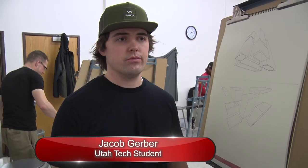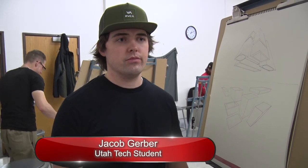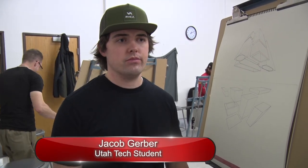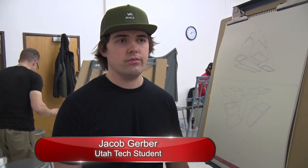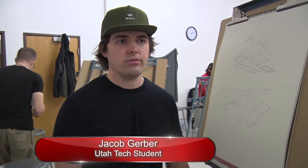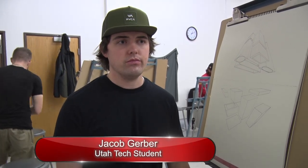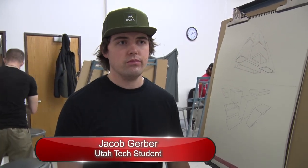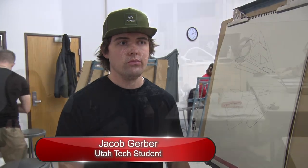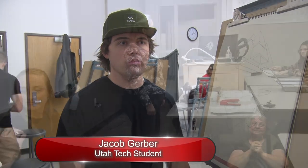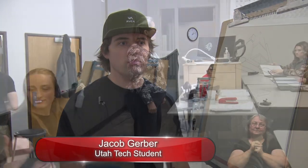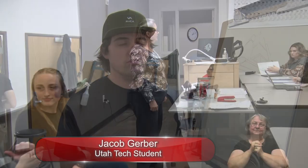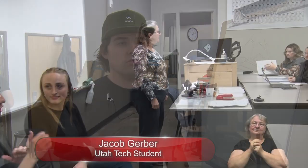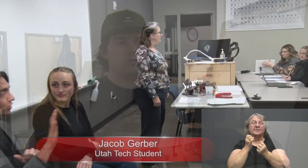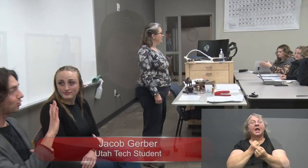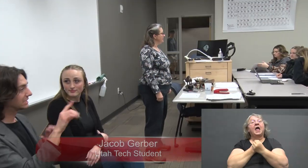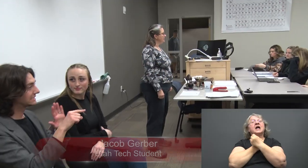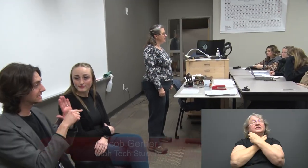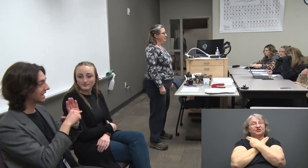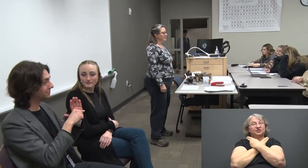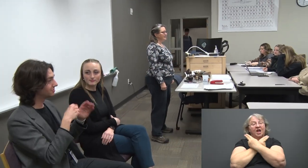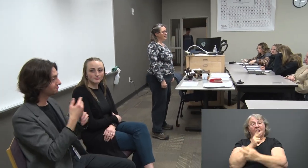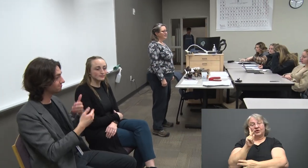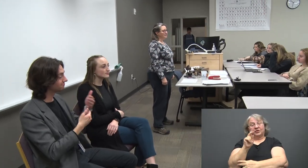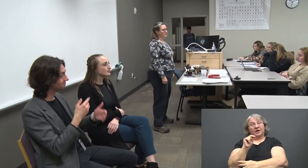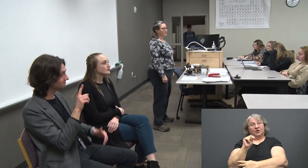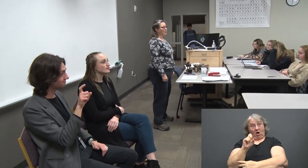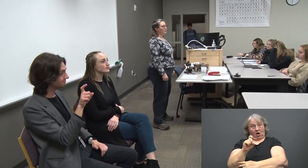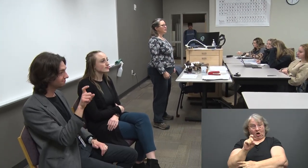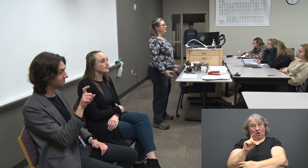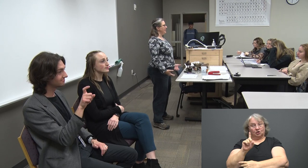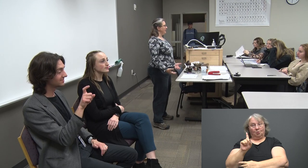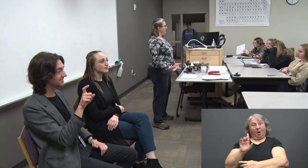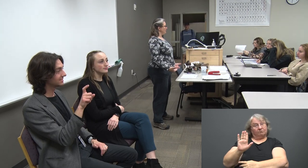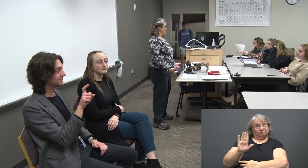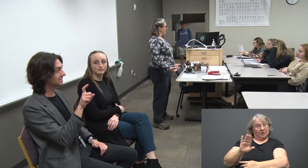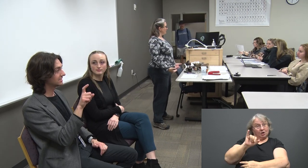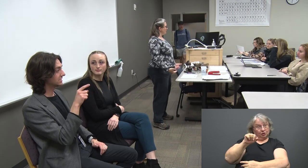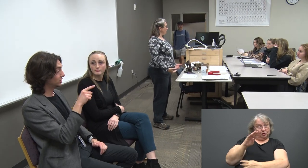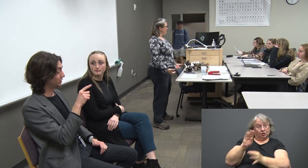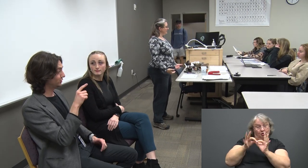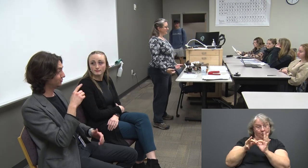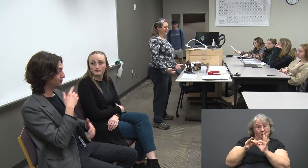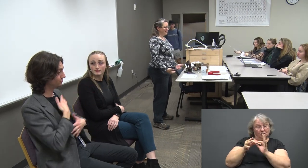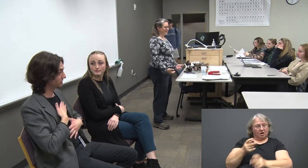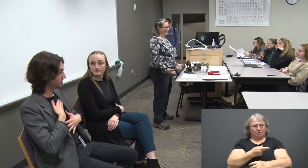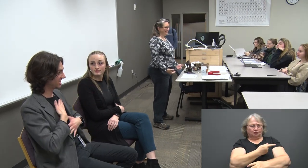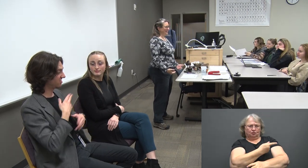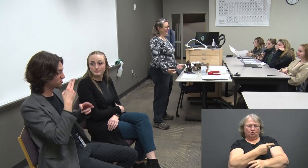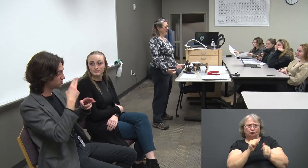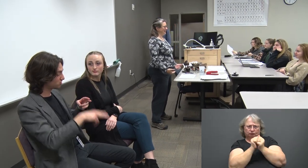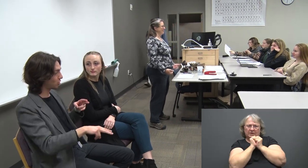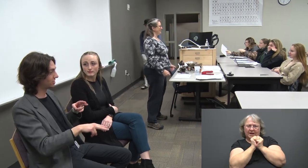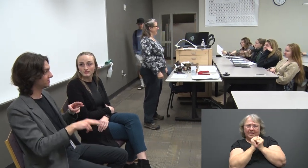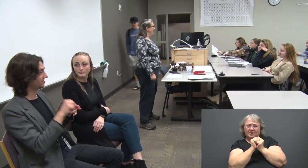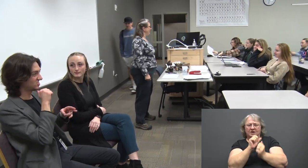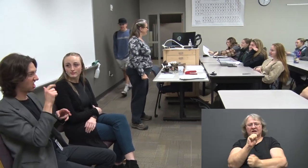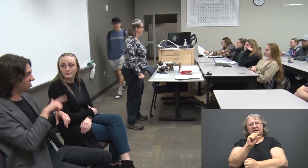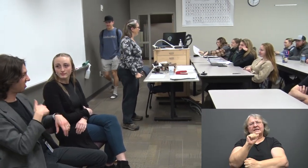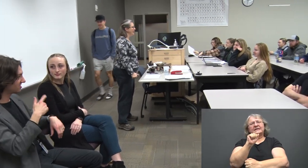universities I've gone to. Chantry Knox is one of Jacob's interpreters. Chantry and Sarah Hines work together as a team. They